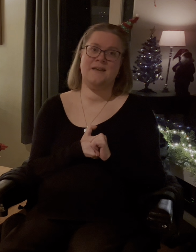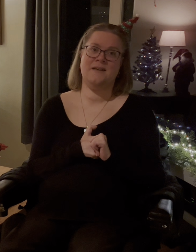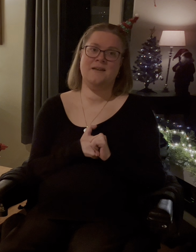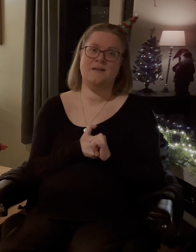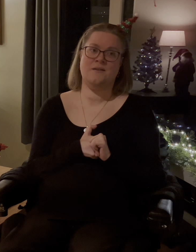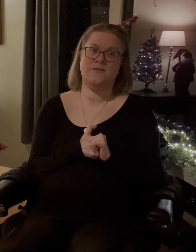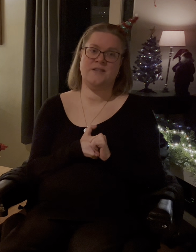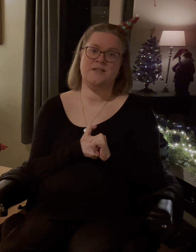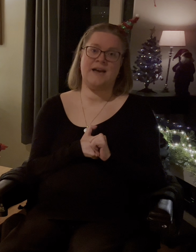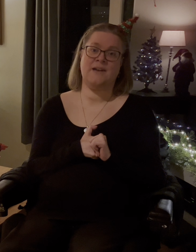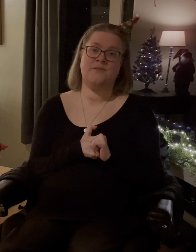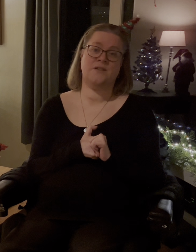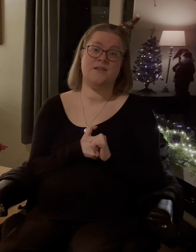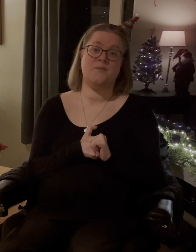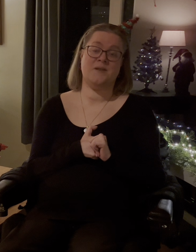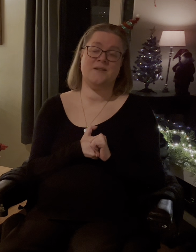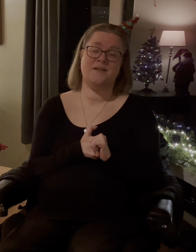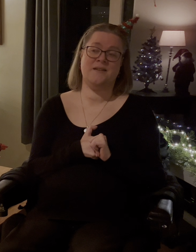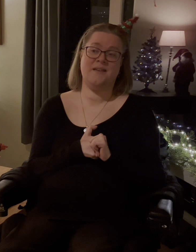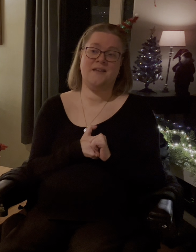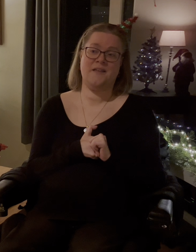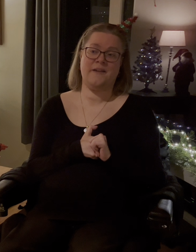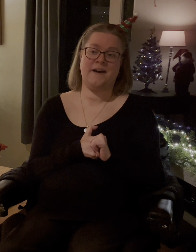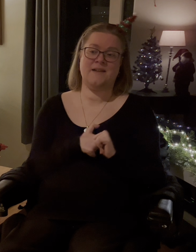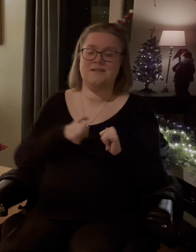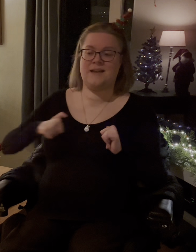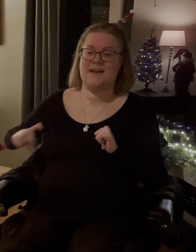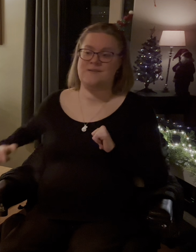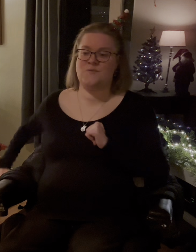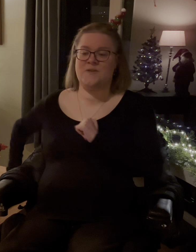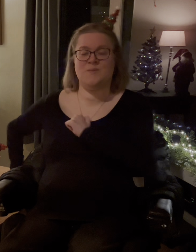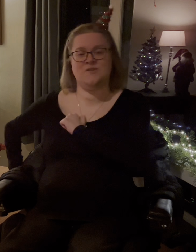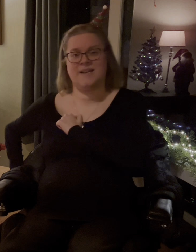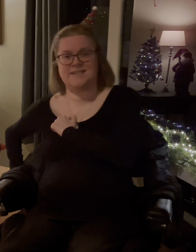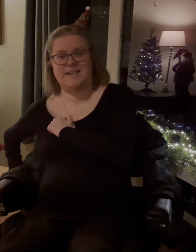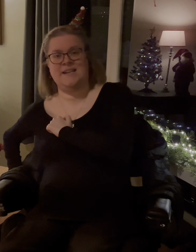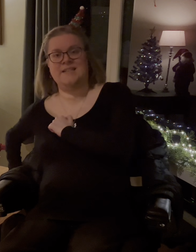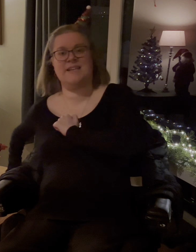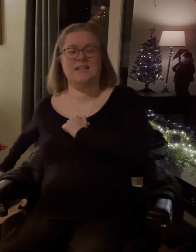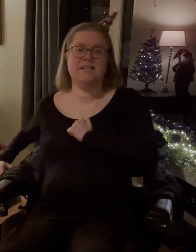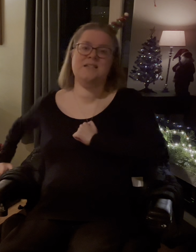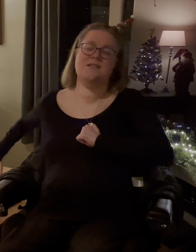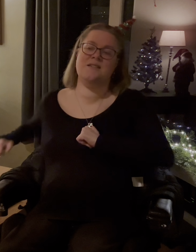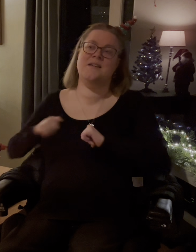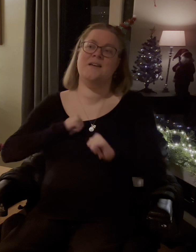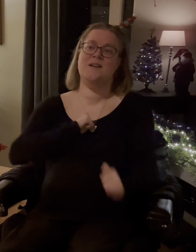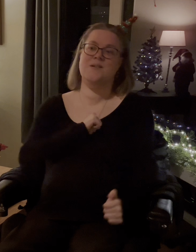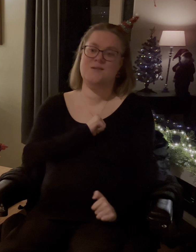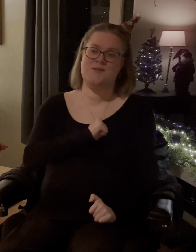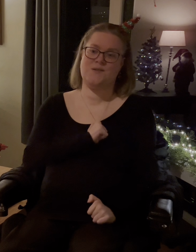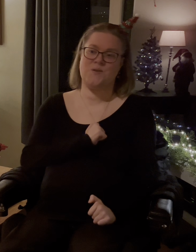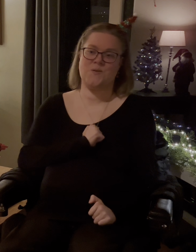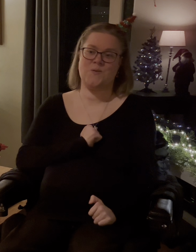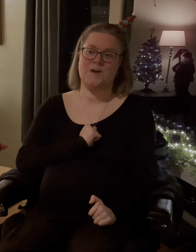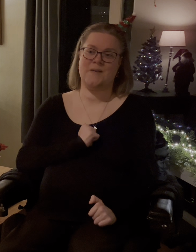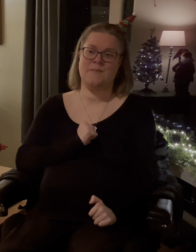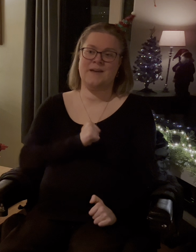Norwegian adjective that hasn't really been translated into English so I made